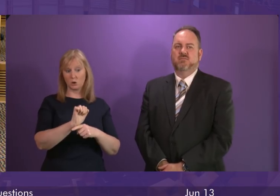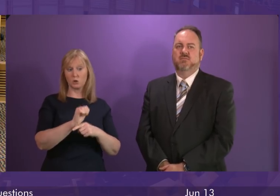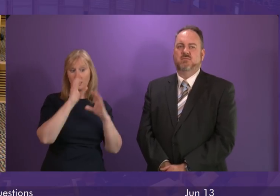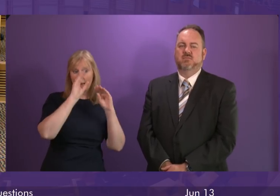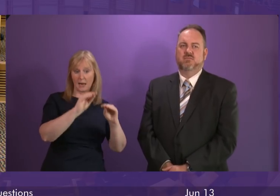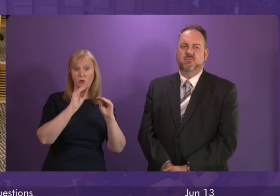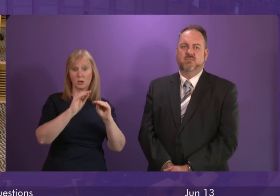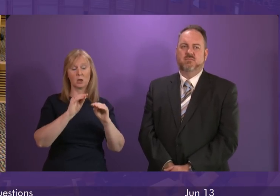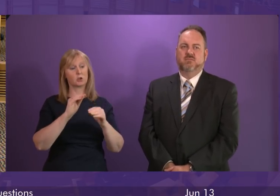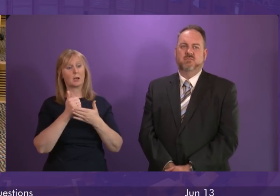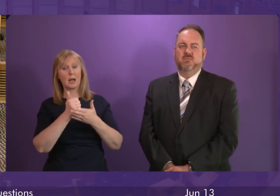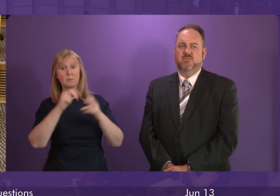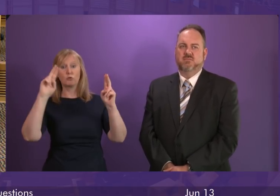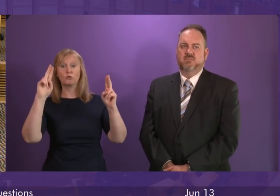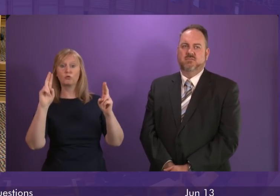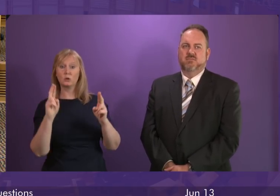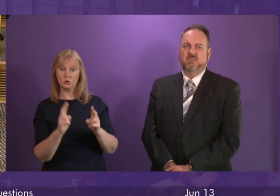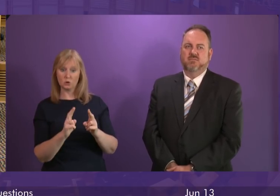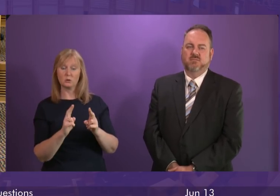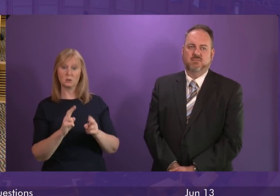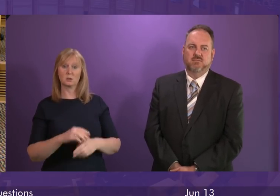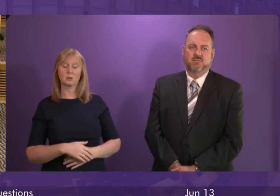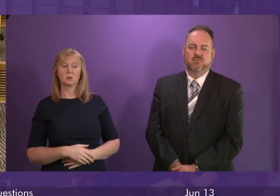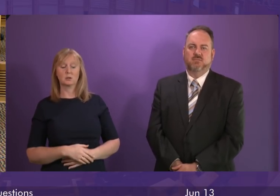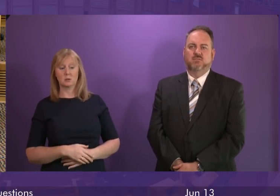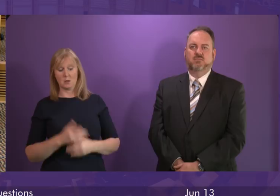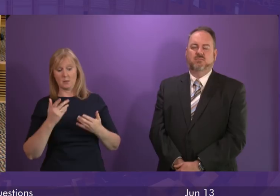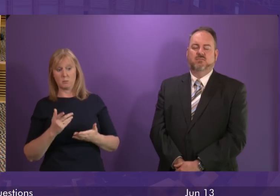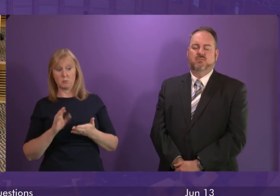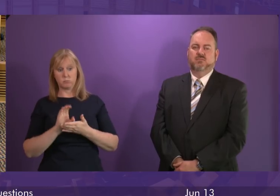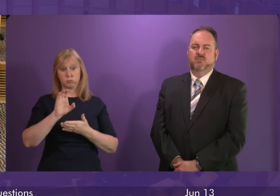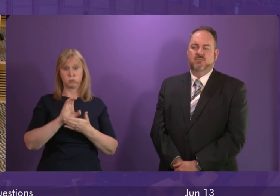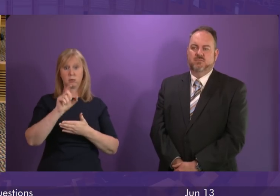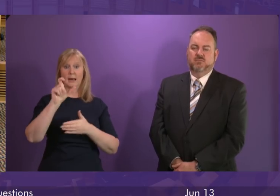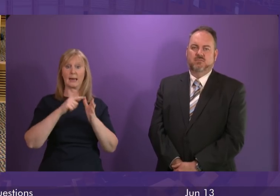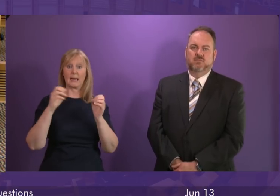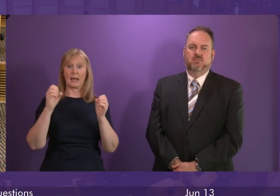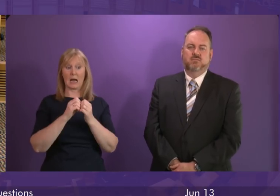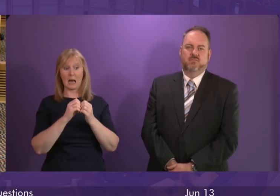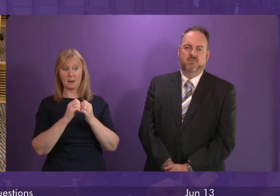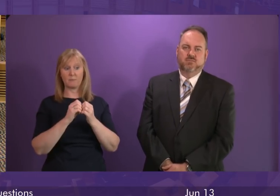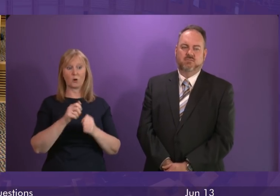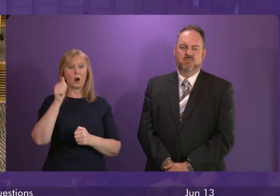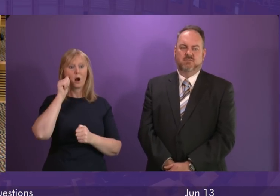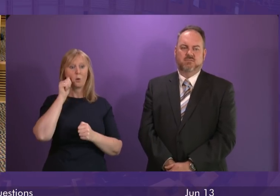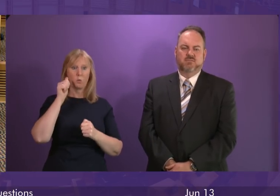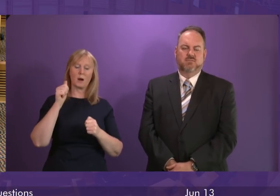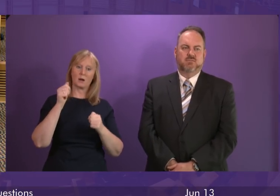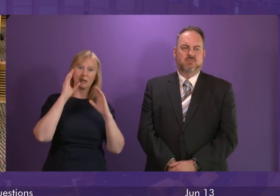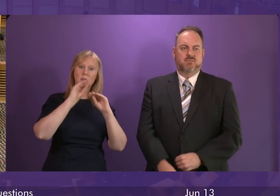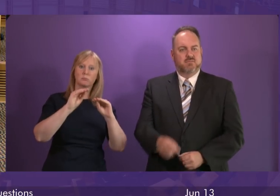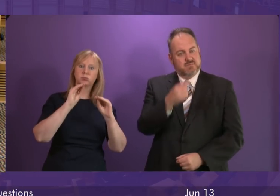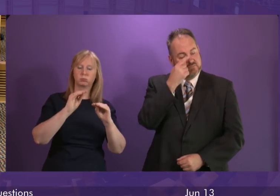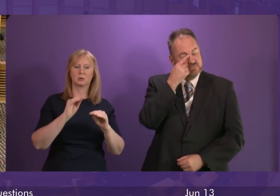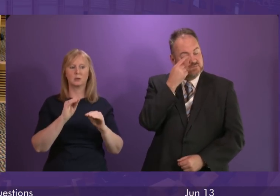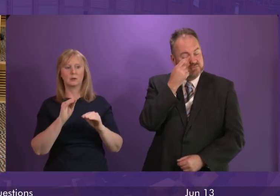is key to reducing the harm caused. We are currently funding Citizens Advice Scotland to deliver an awareness campaign in partnership with Trading Standards